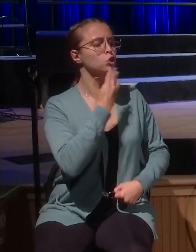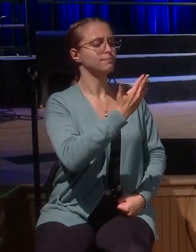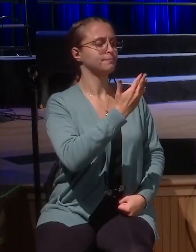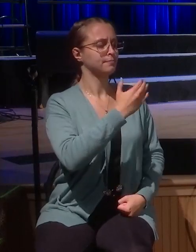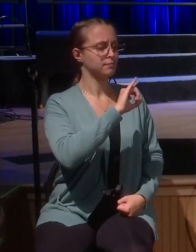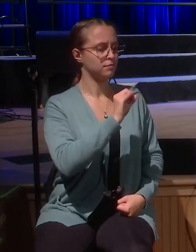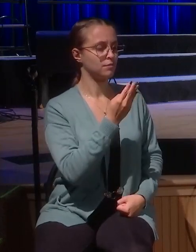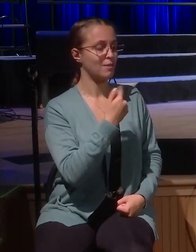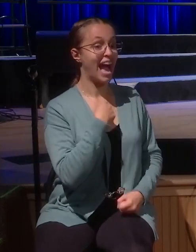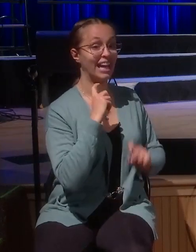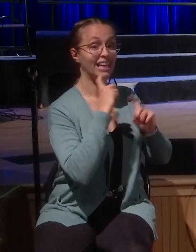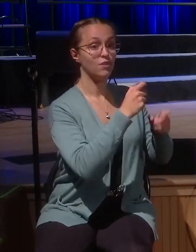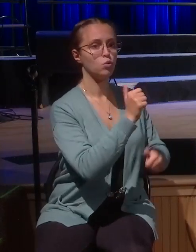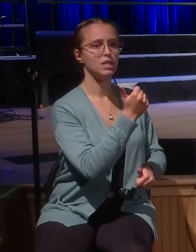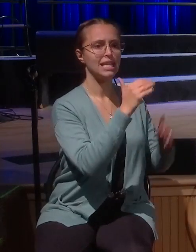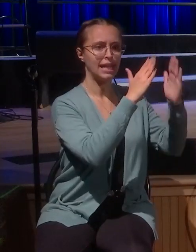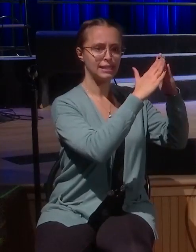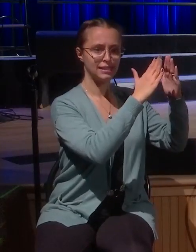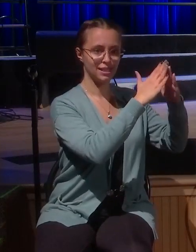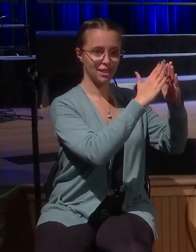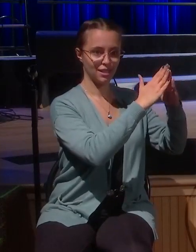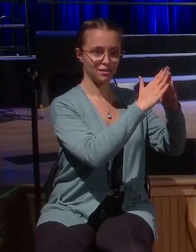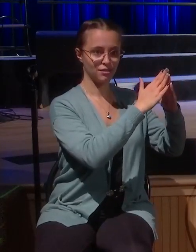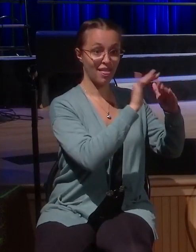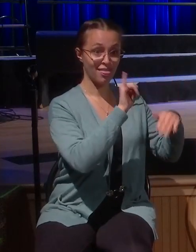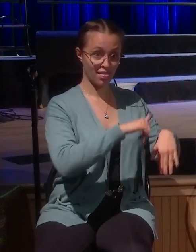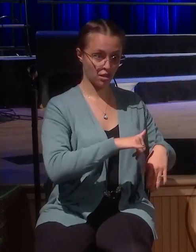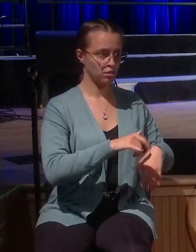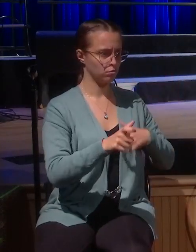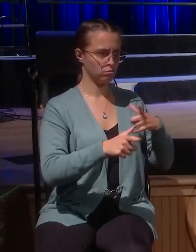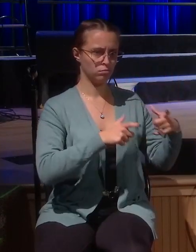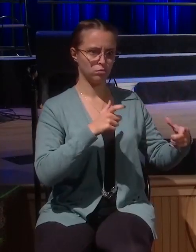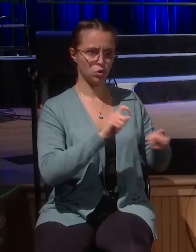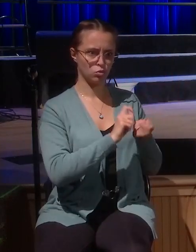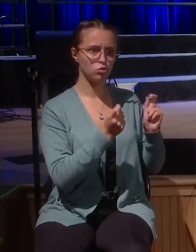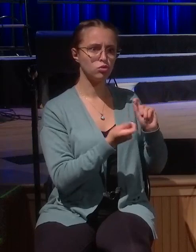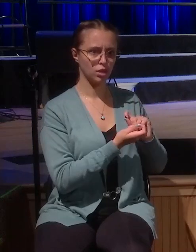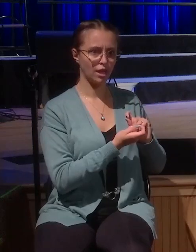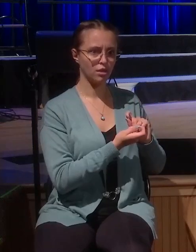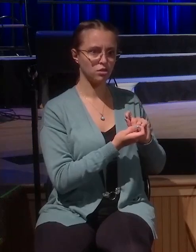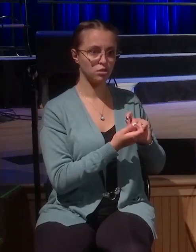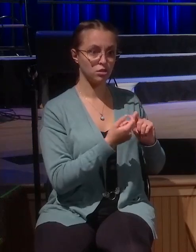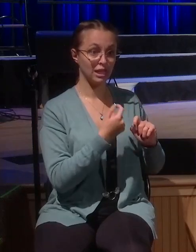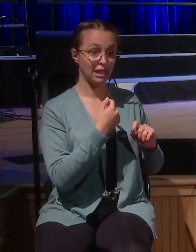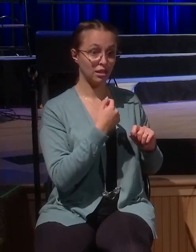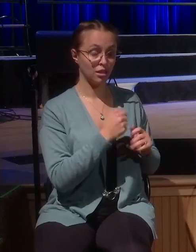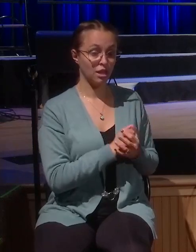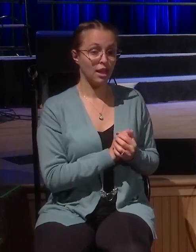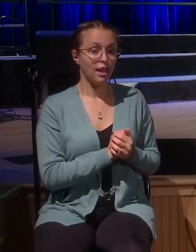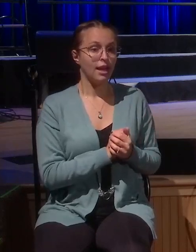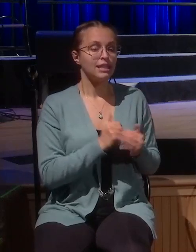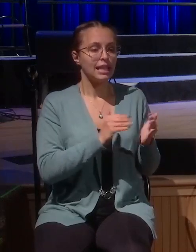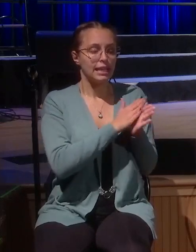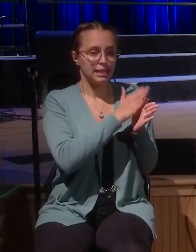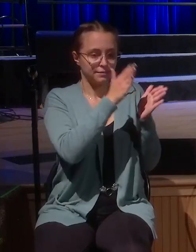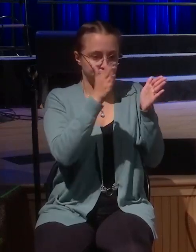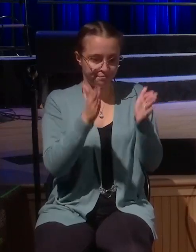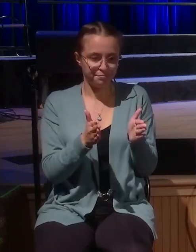huge improvement from $10,000 to 10 cities. That's a big responsibility he's giving this person. The next person says, what did you do while I was away?